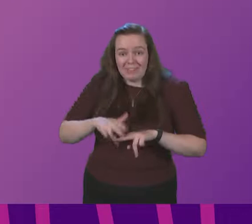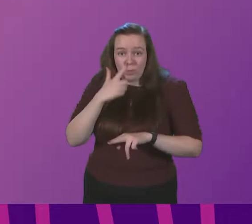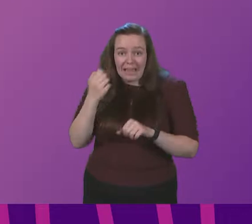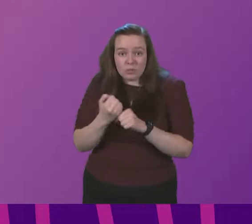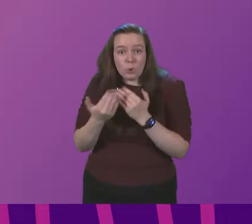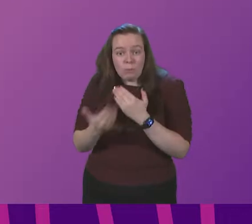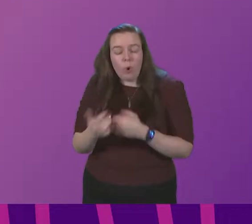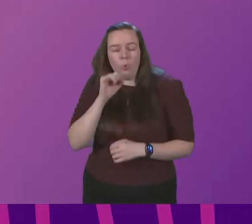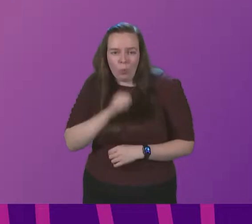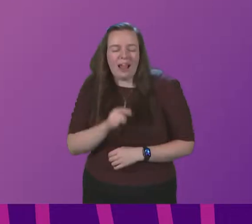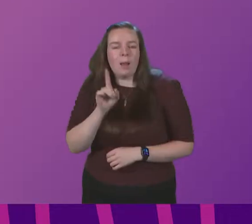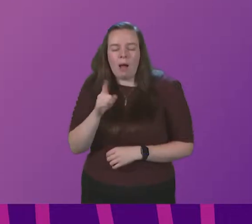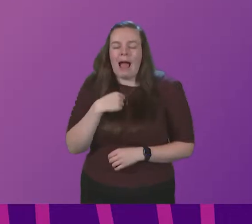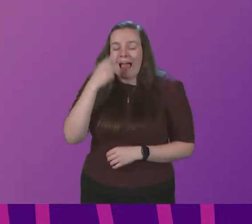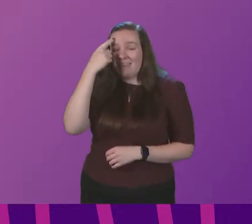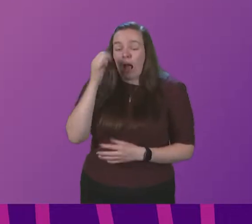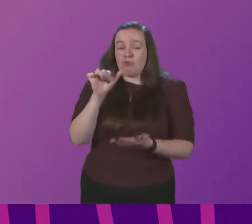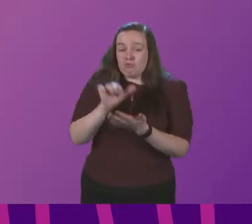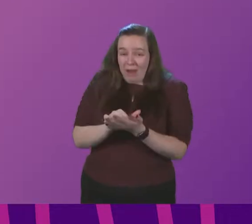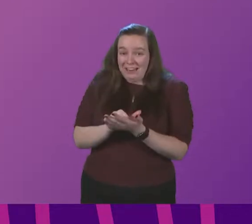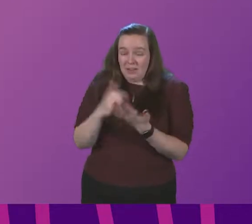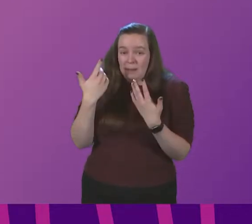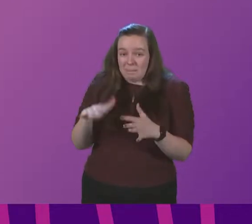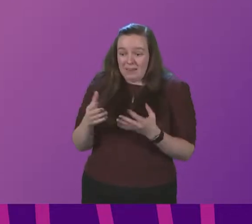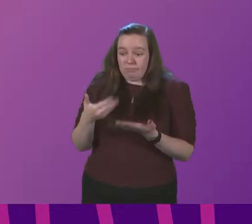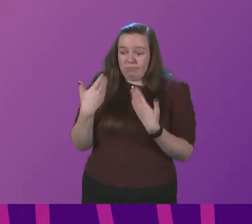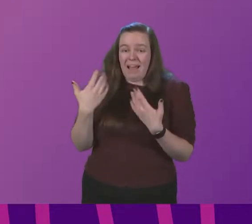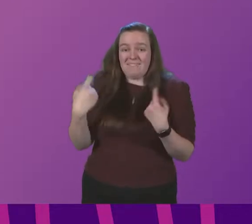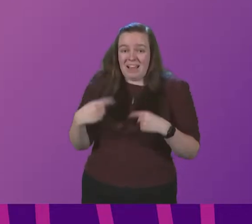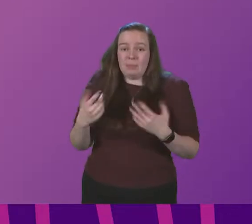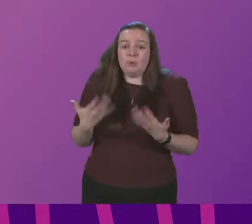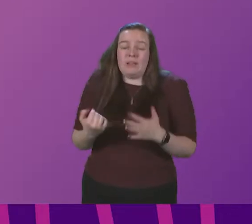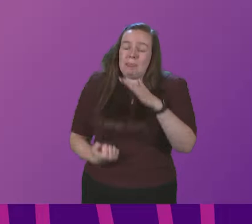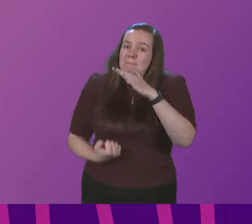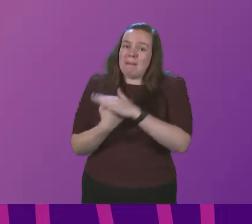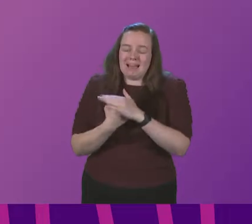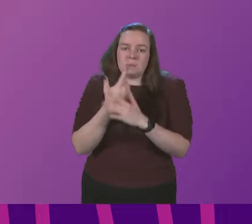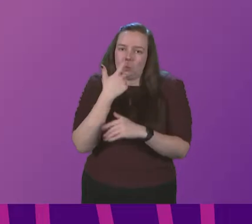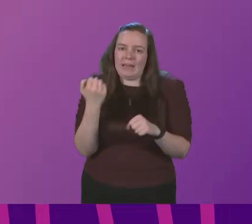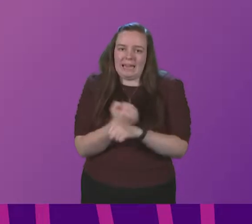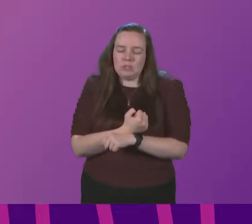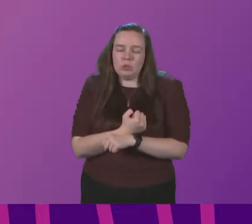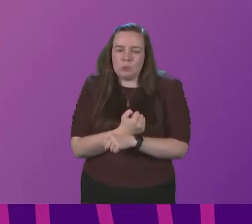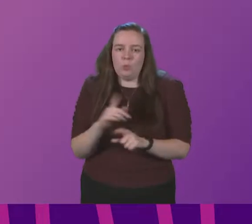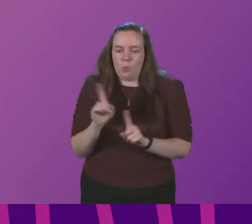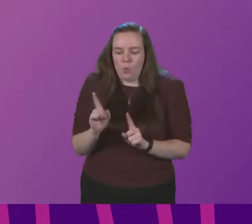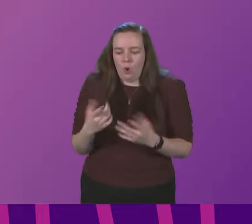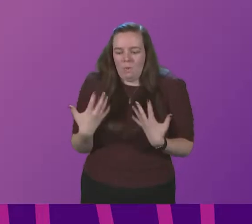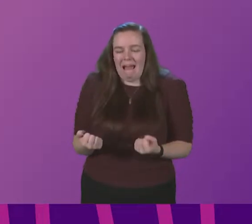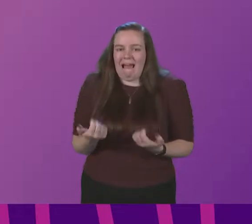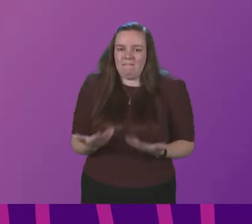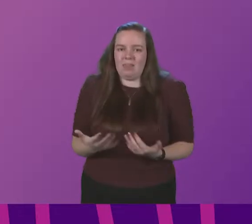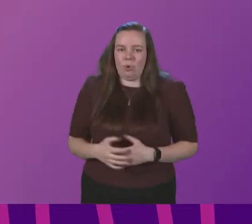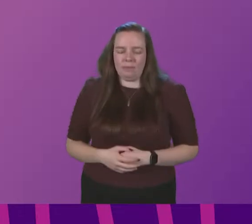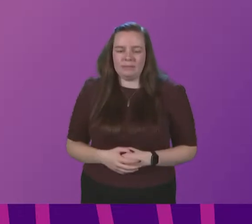will but we have I think rightly made available today the maximum we can do within the resources we currently have at our disposal